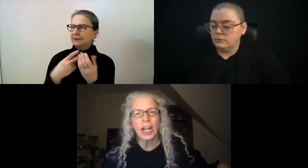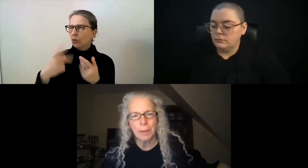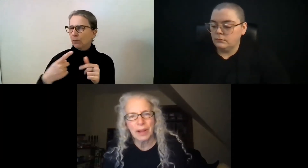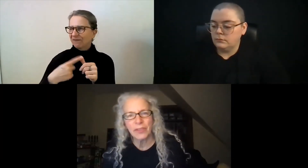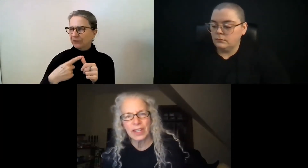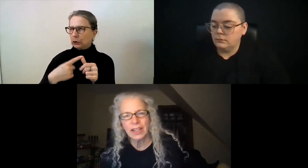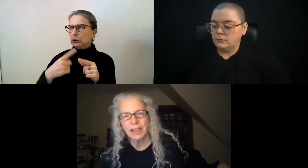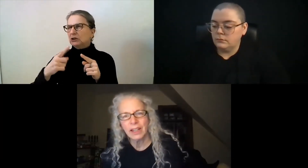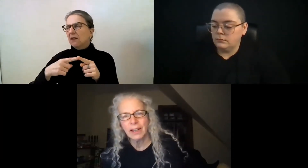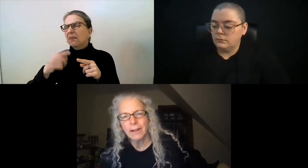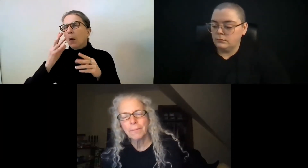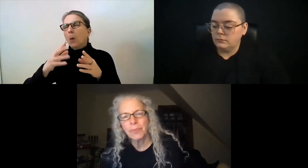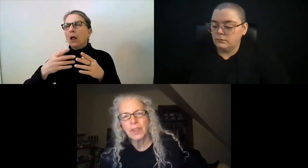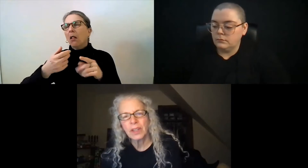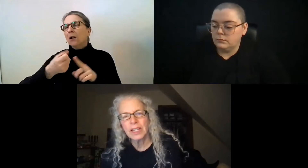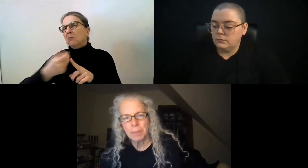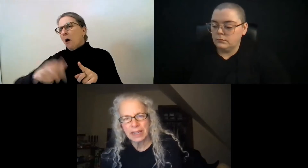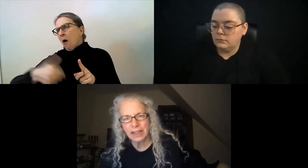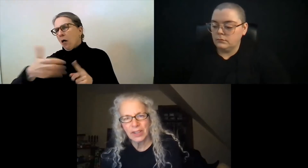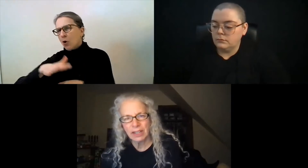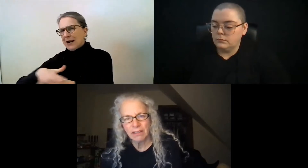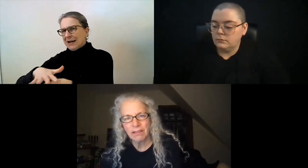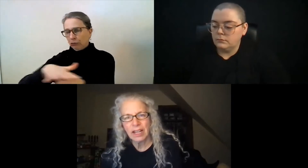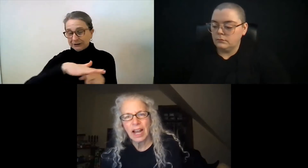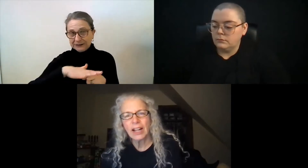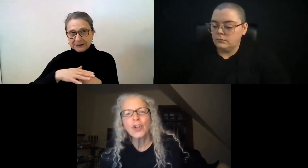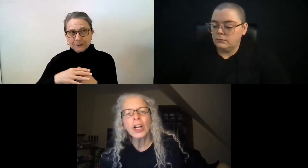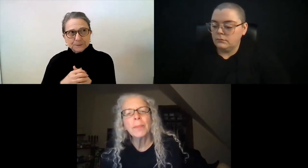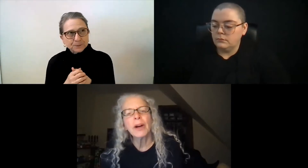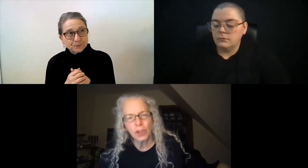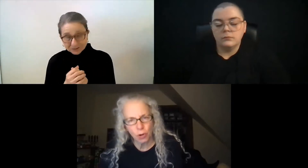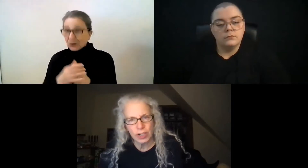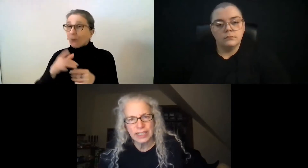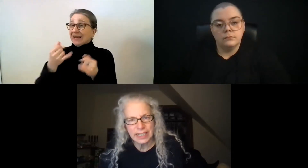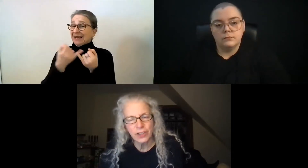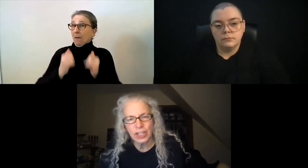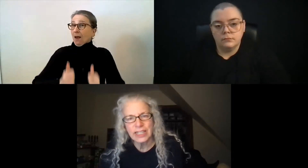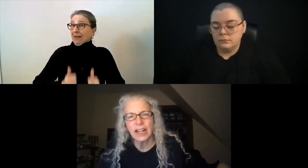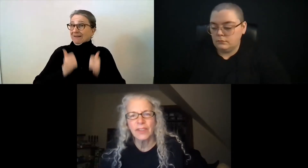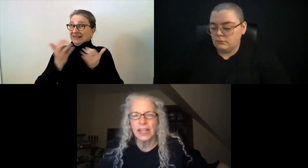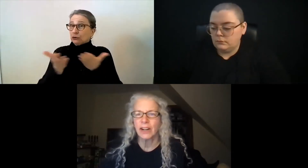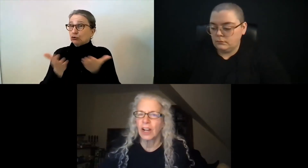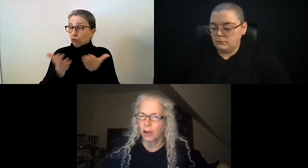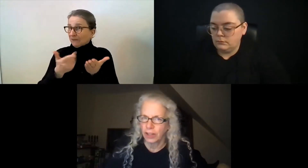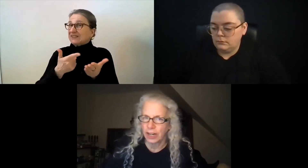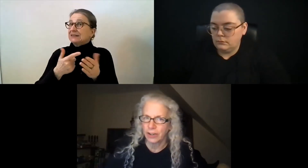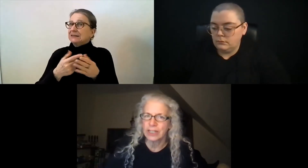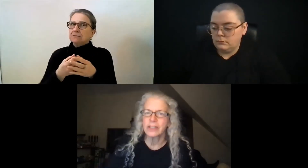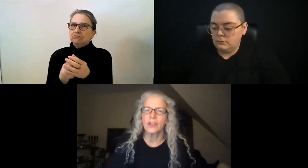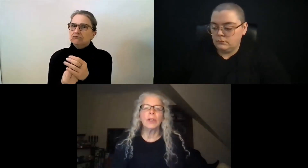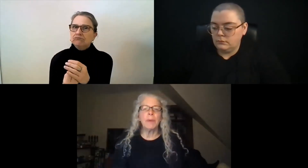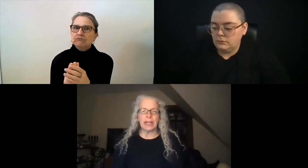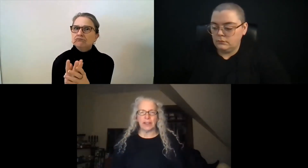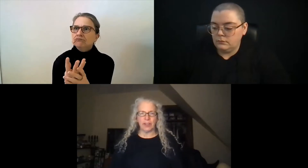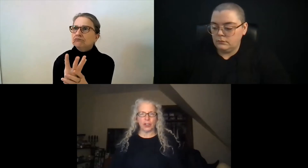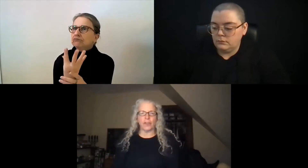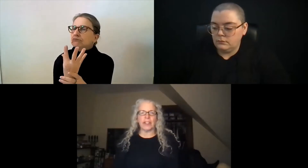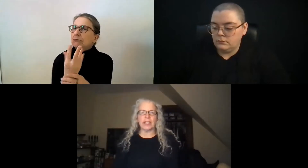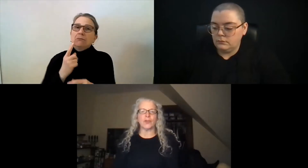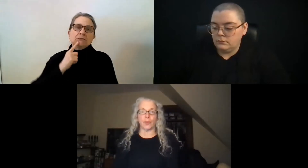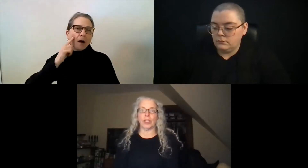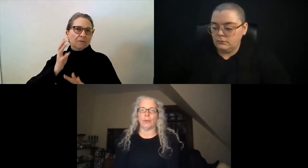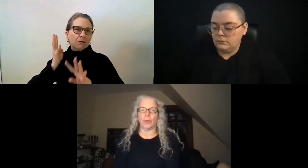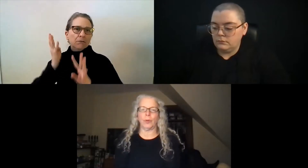started talking about the independent living. I'll talk about the organization itself and then other areas. So independent living